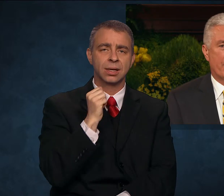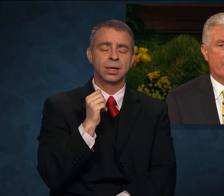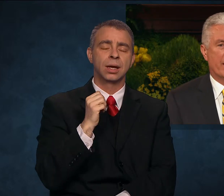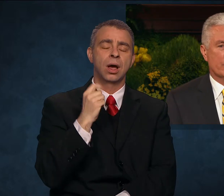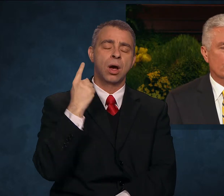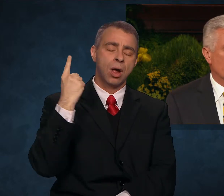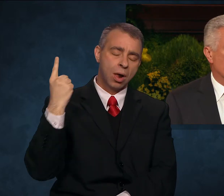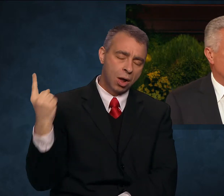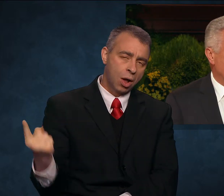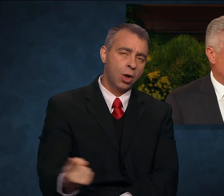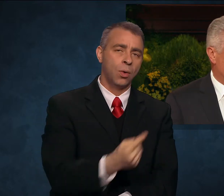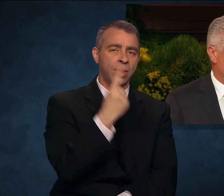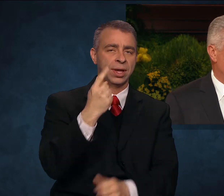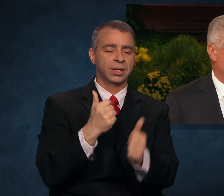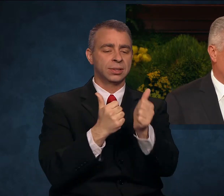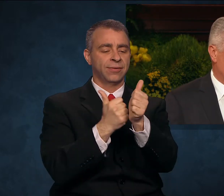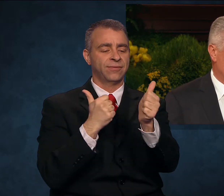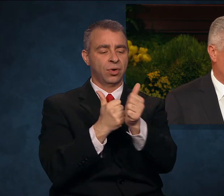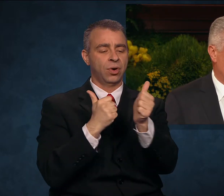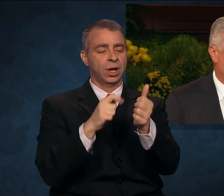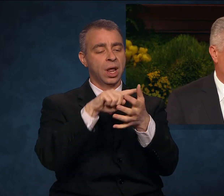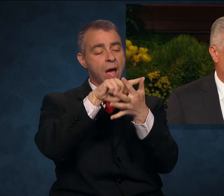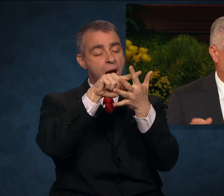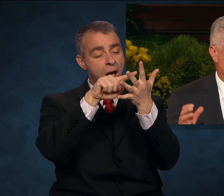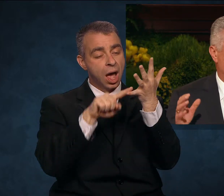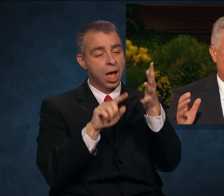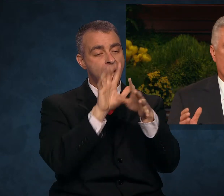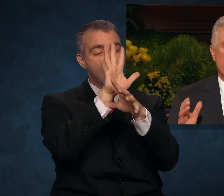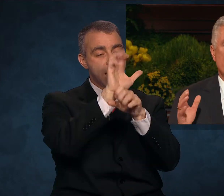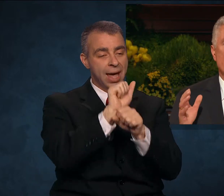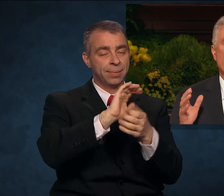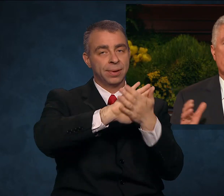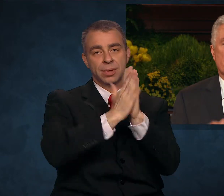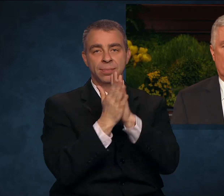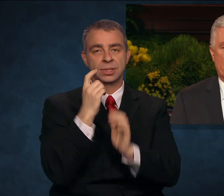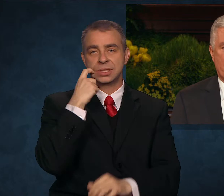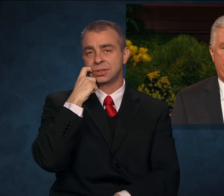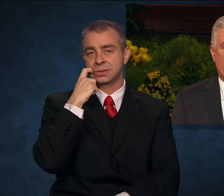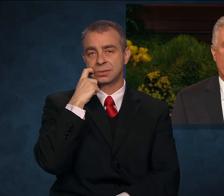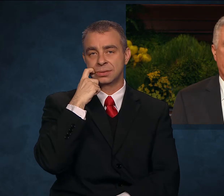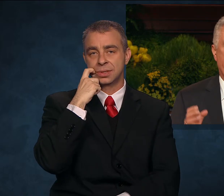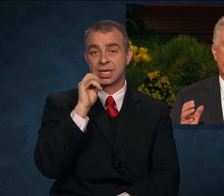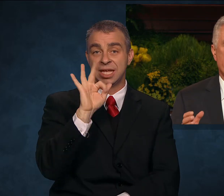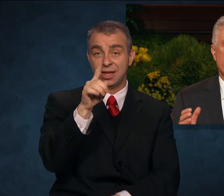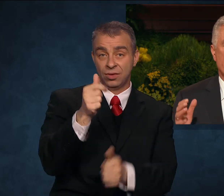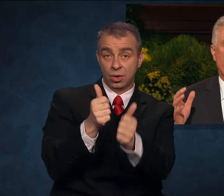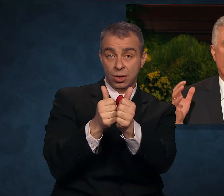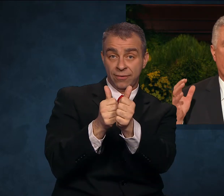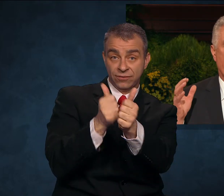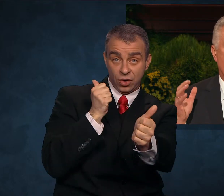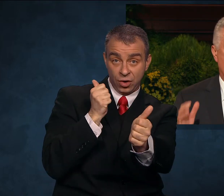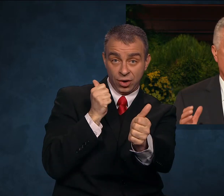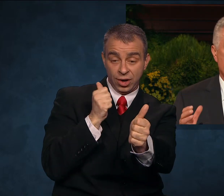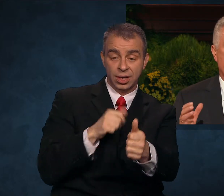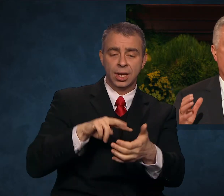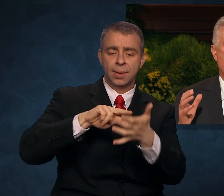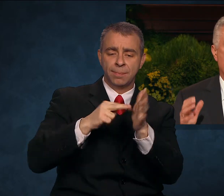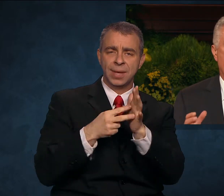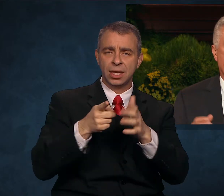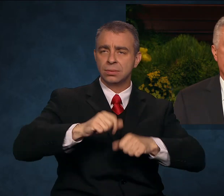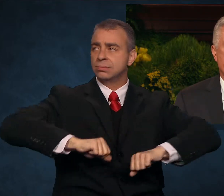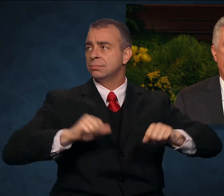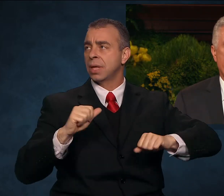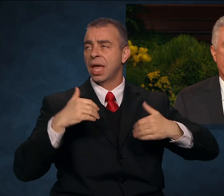that could lead to addiction. Those who do so will be able to devote their heart,